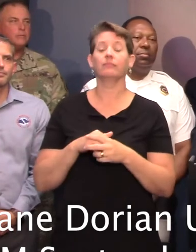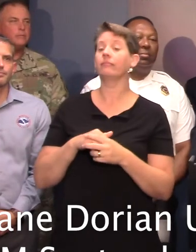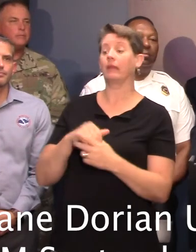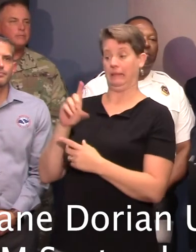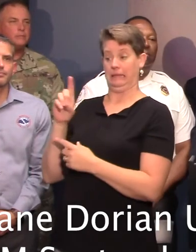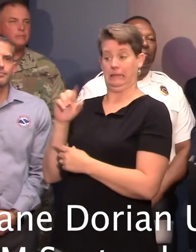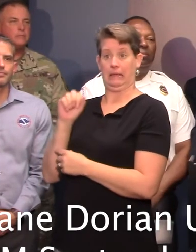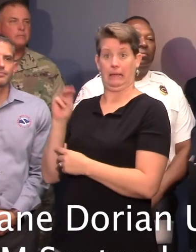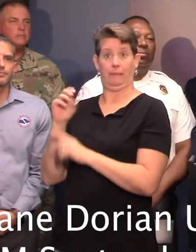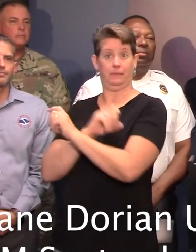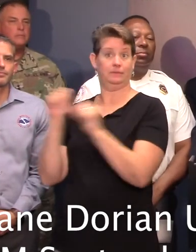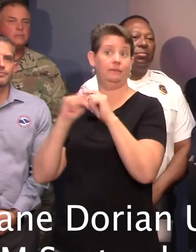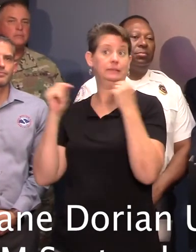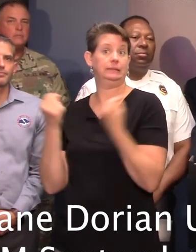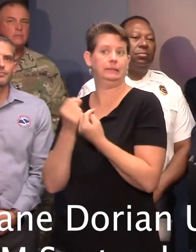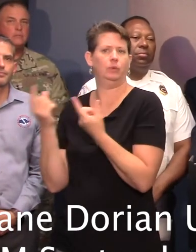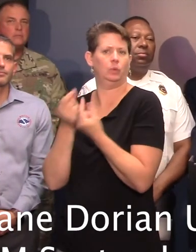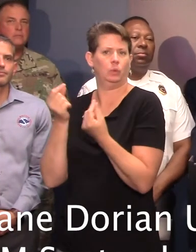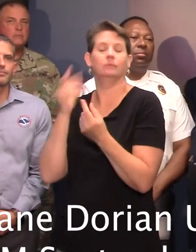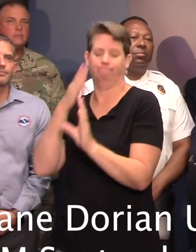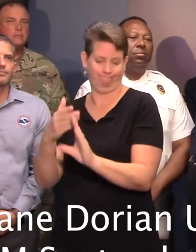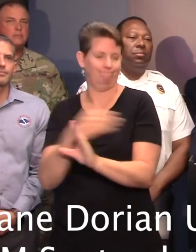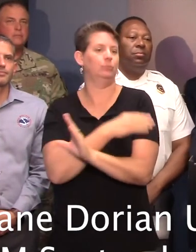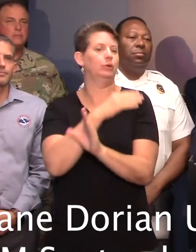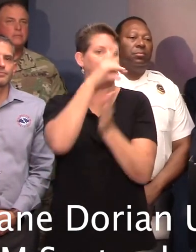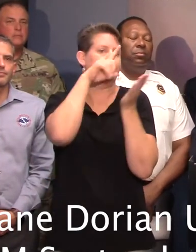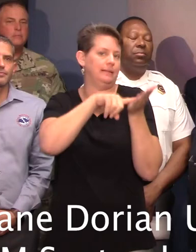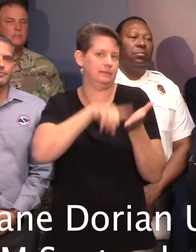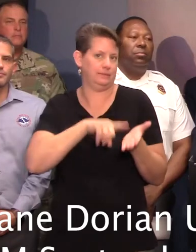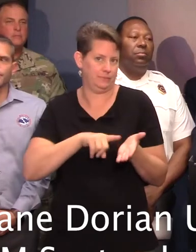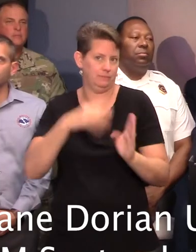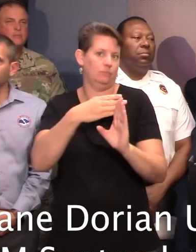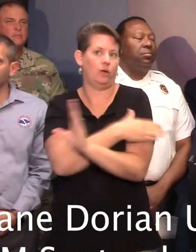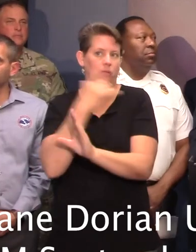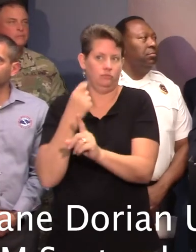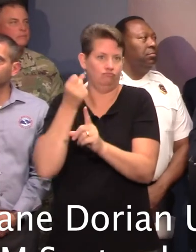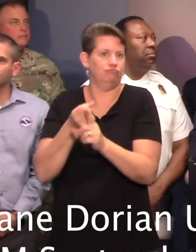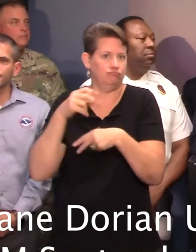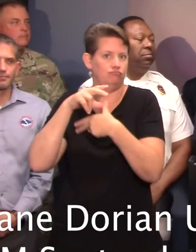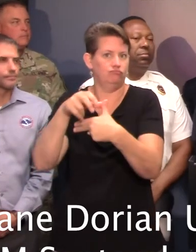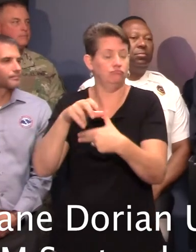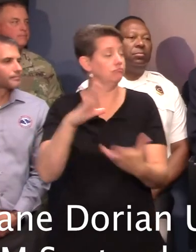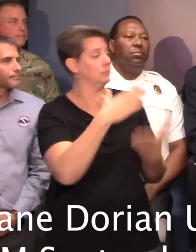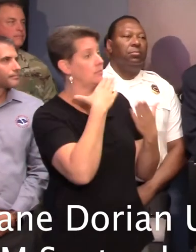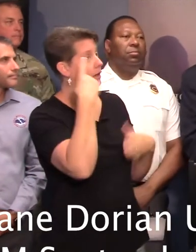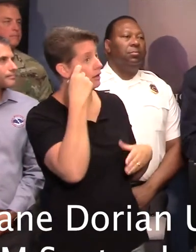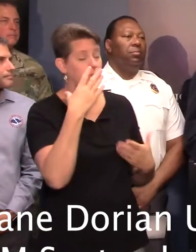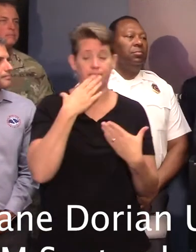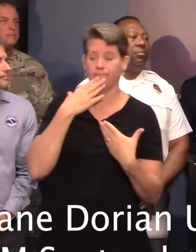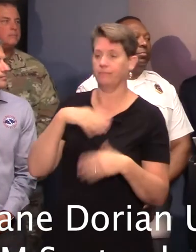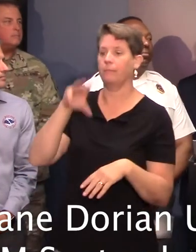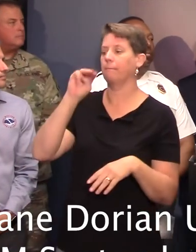team are currently conducting pre-storm dam assessments today. Governor, thank you. Thank you, sir.